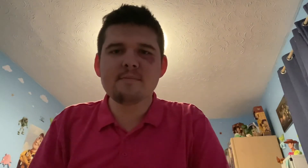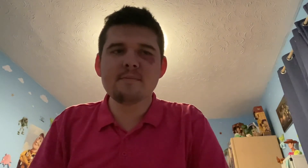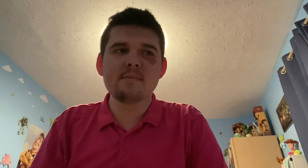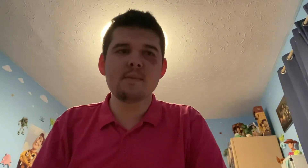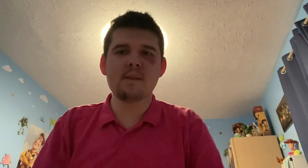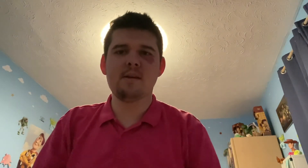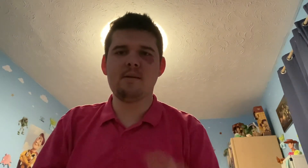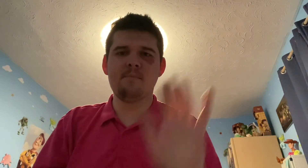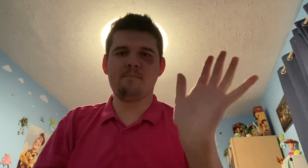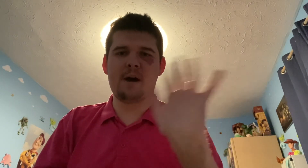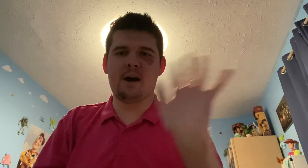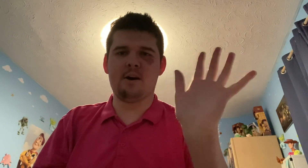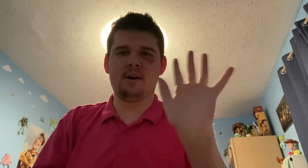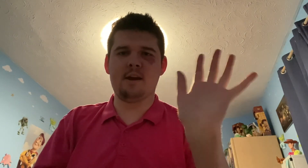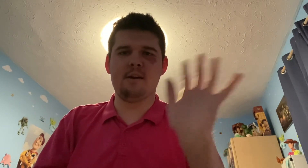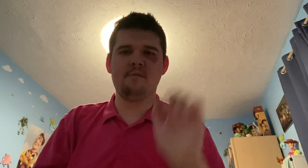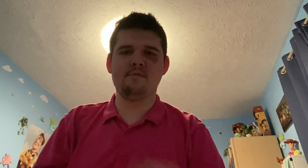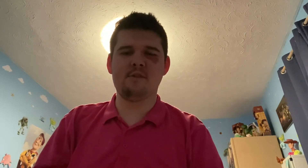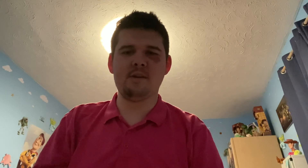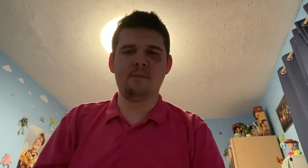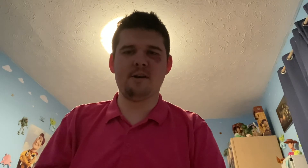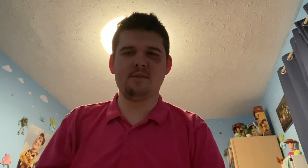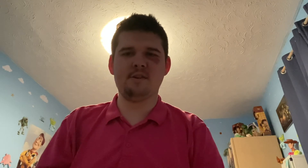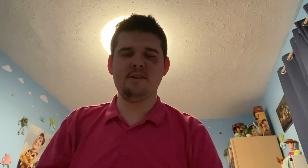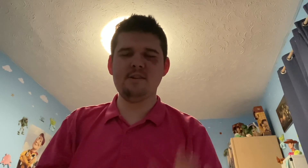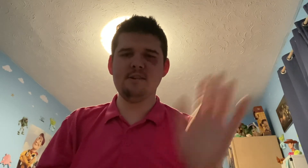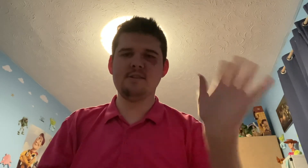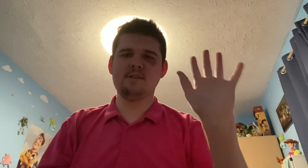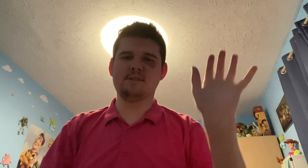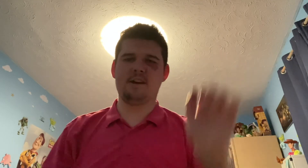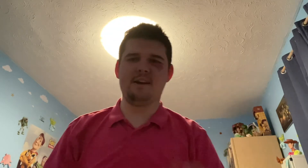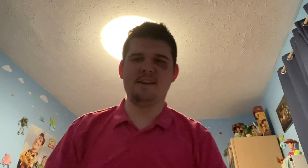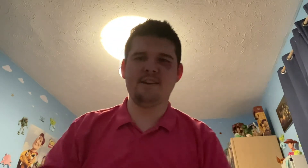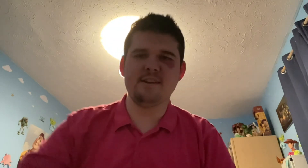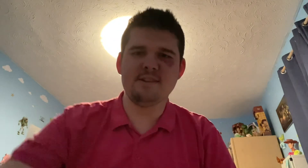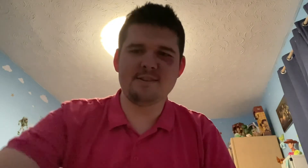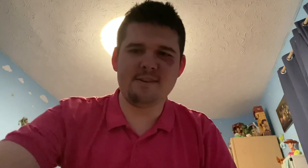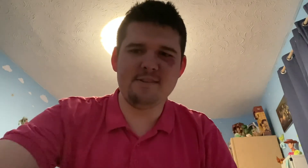Bye everybody. See you soon.